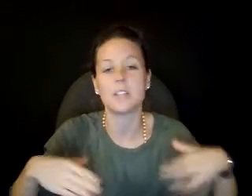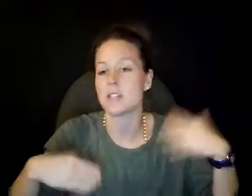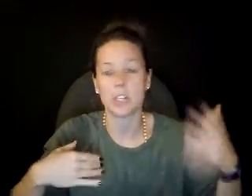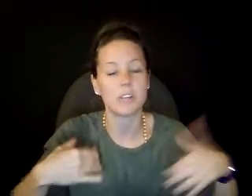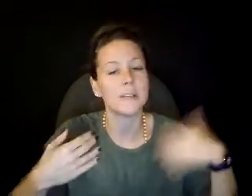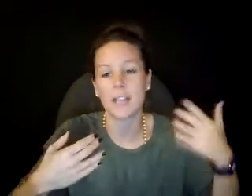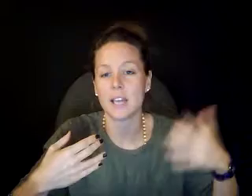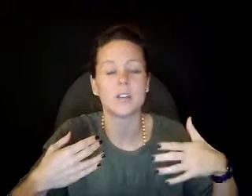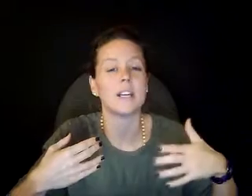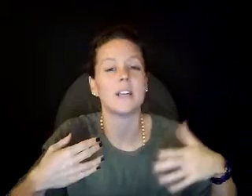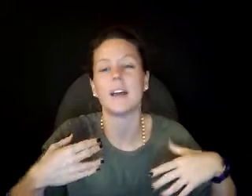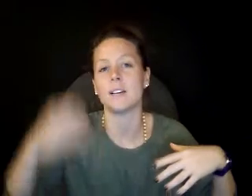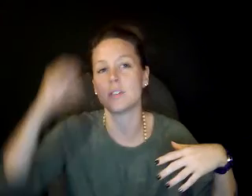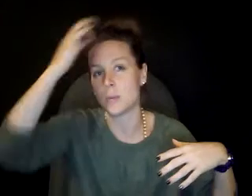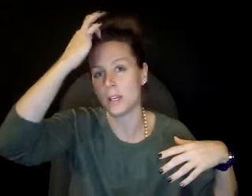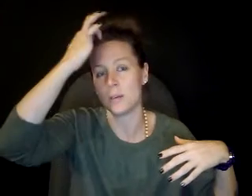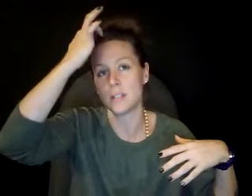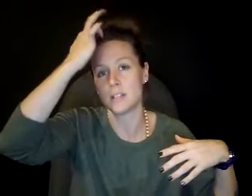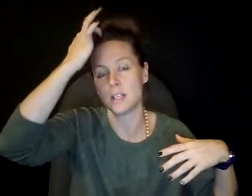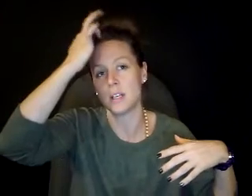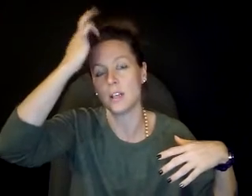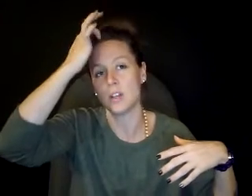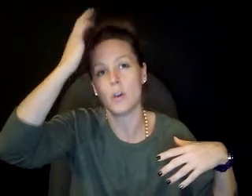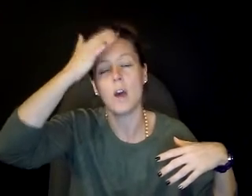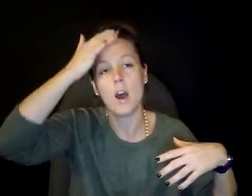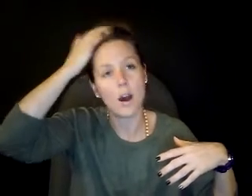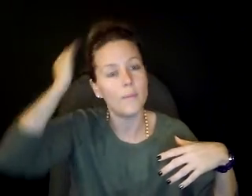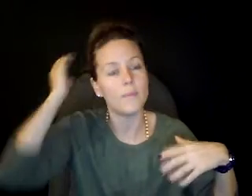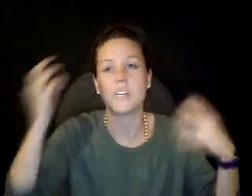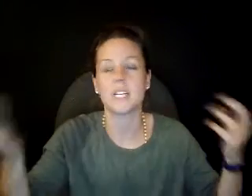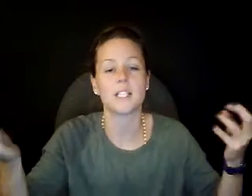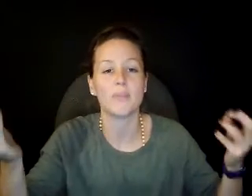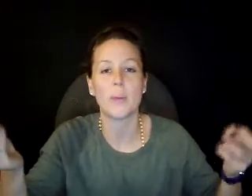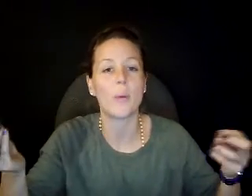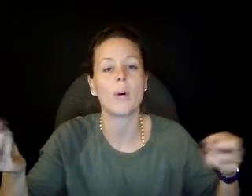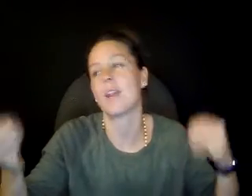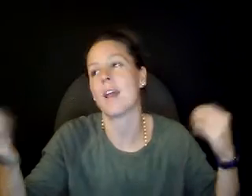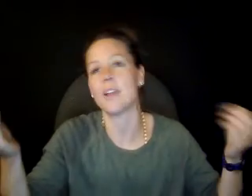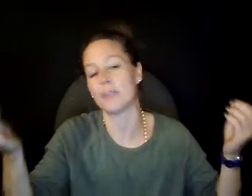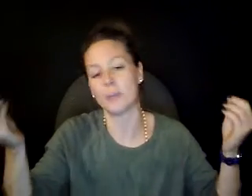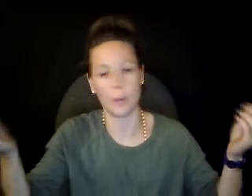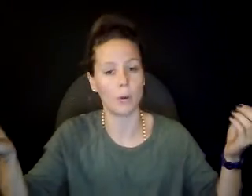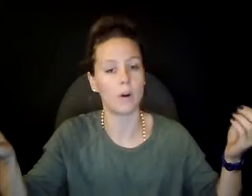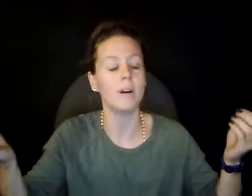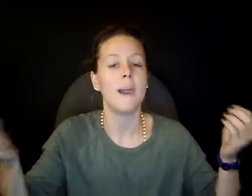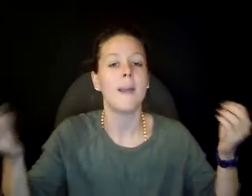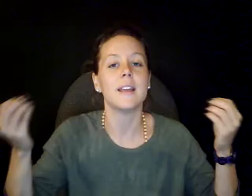and see judgment and hatred, and we see vindictive people and hateful people, it